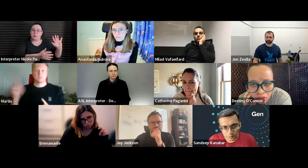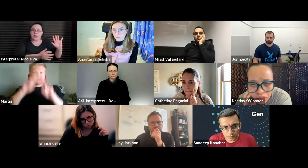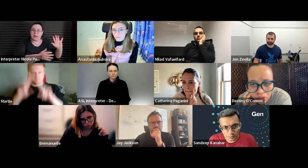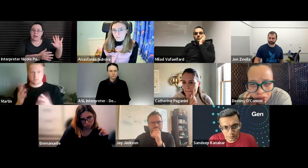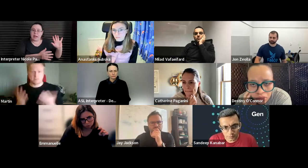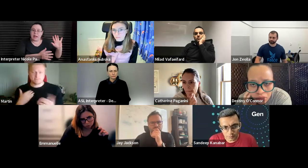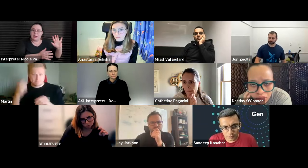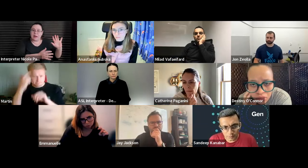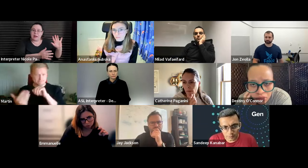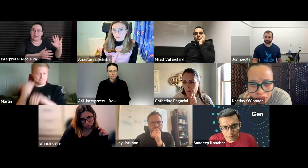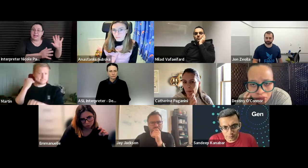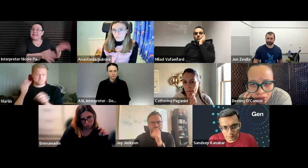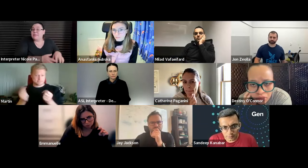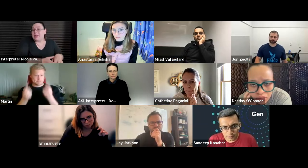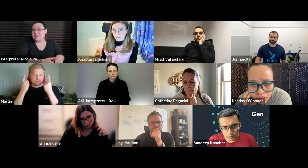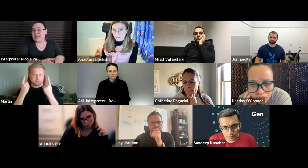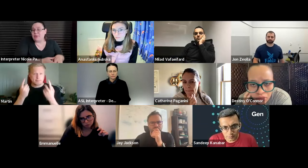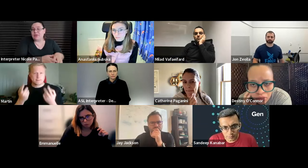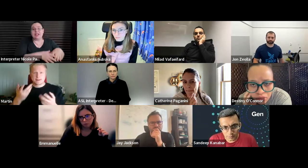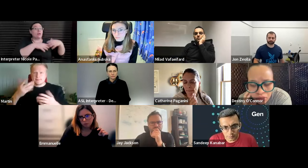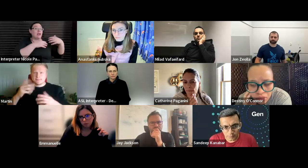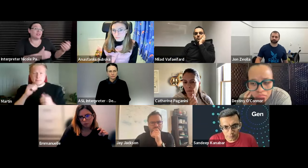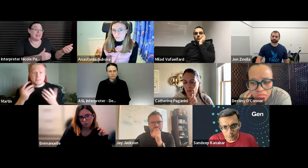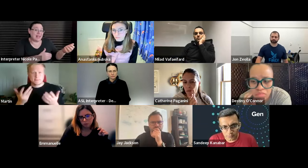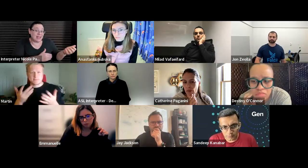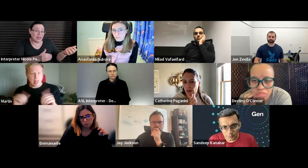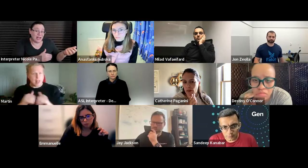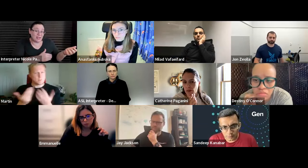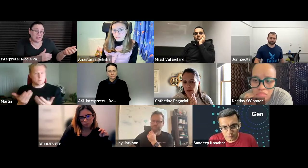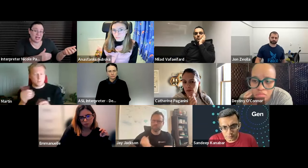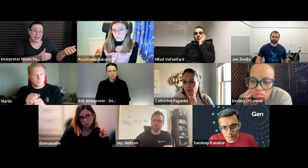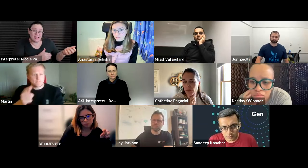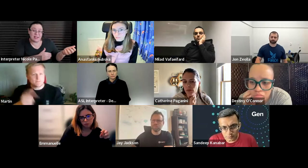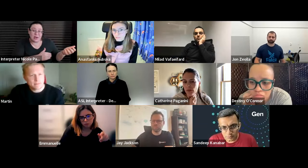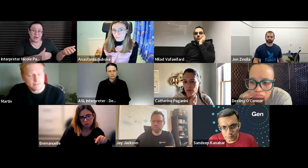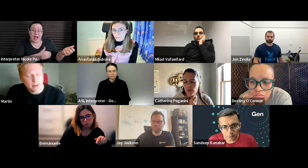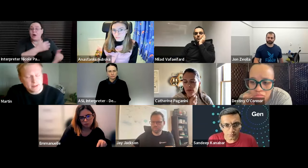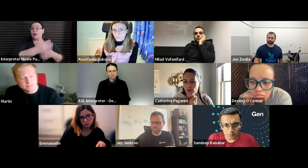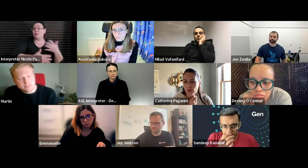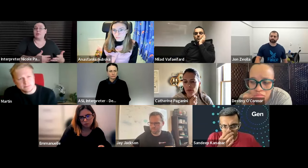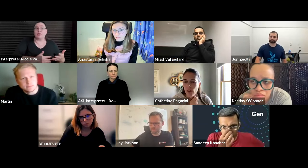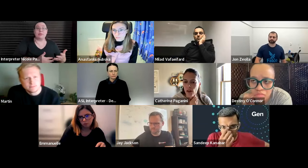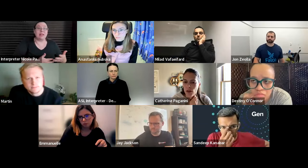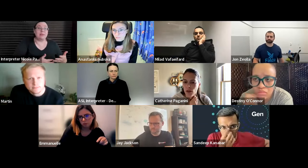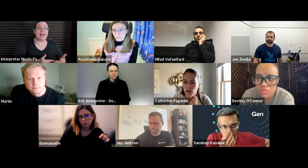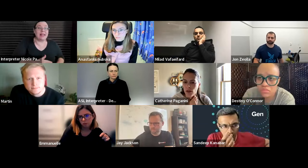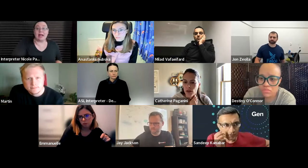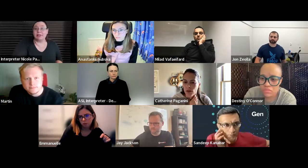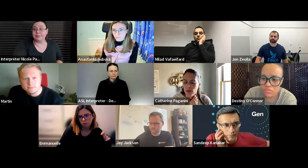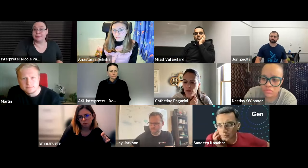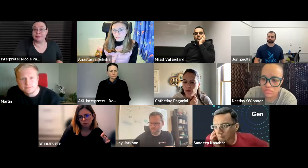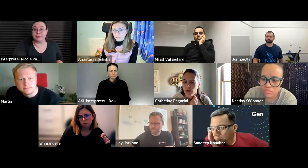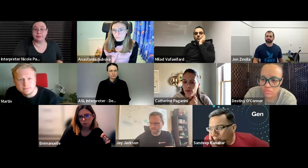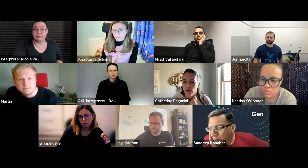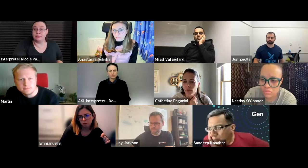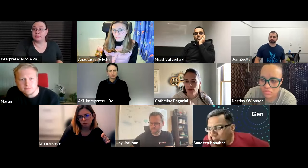because these may be people that don't understand international sign so how could we work with people like